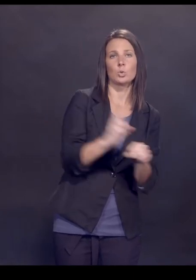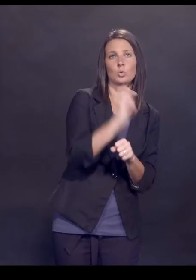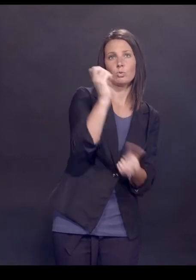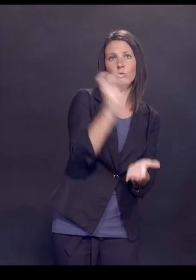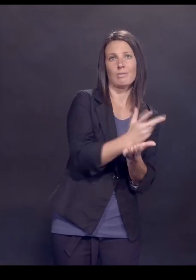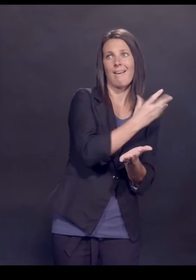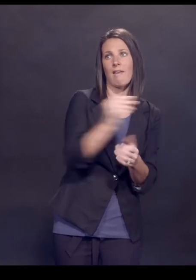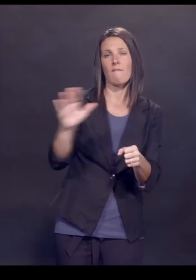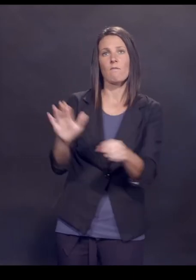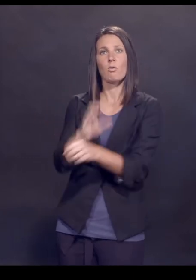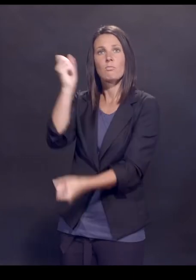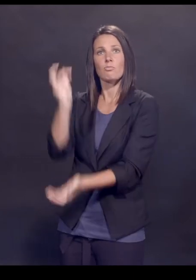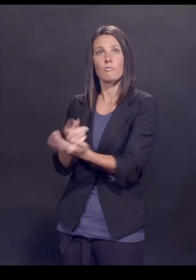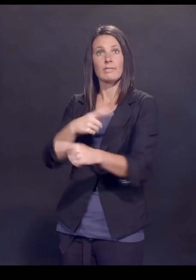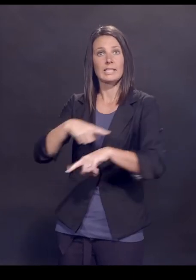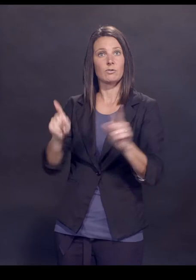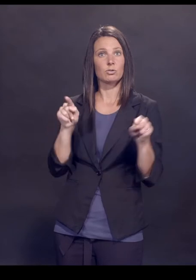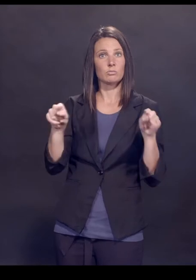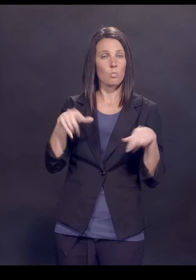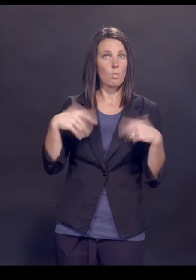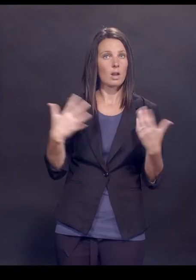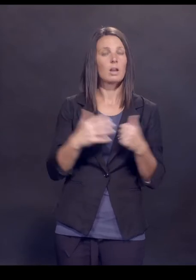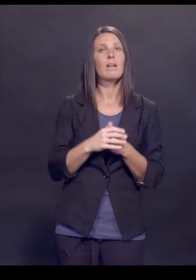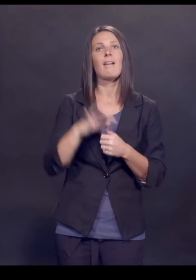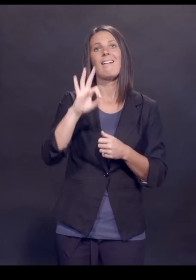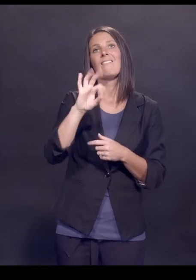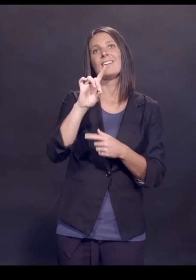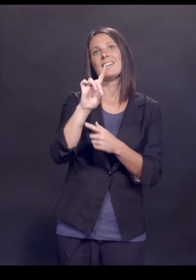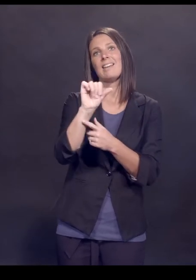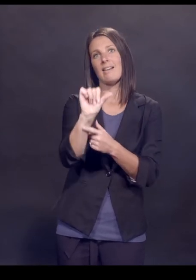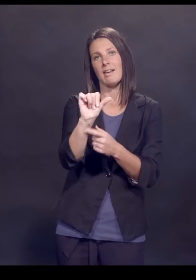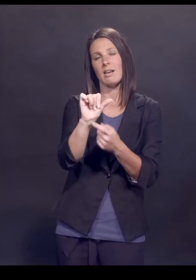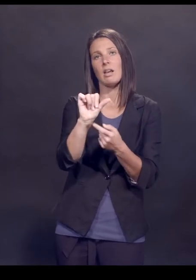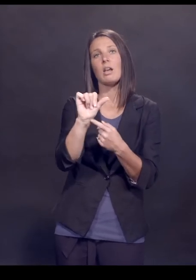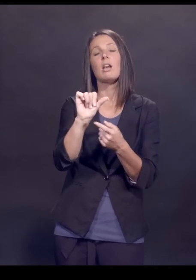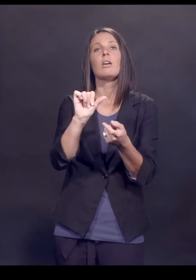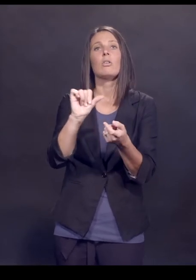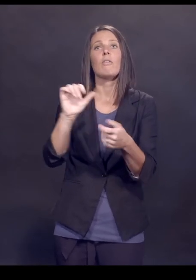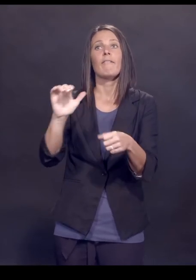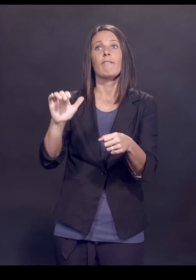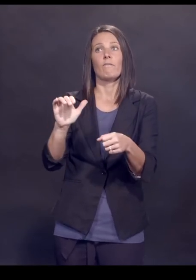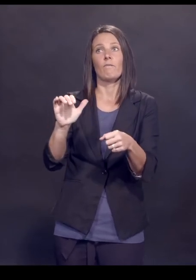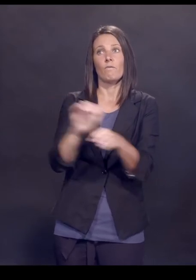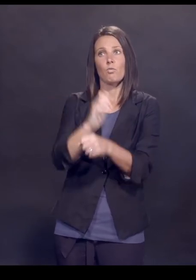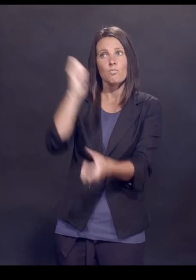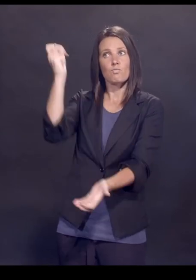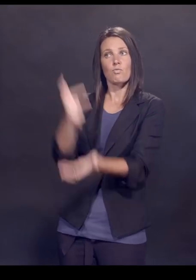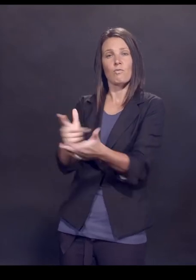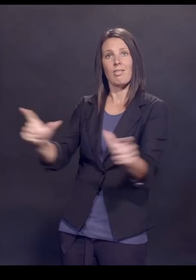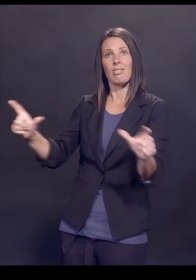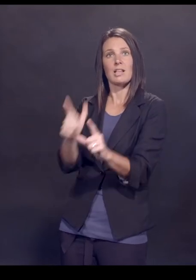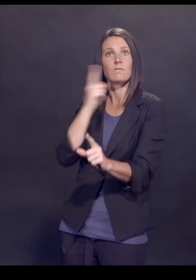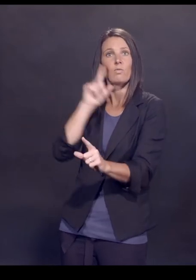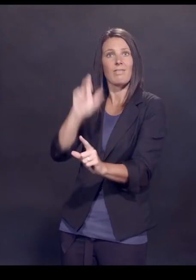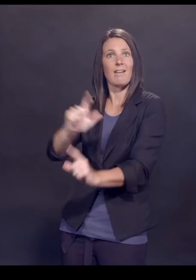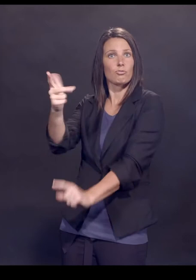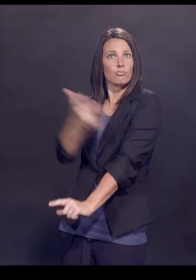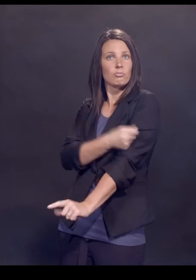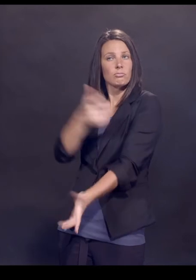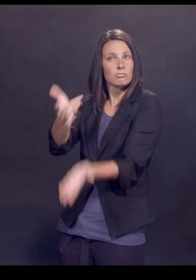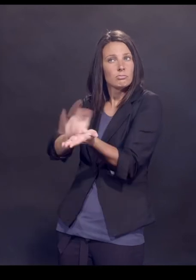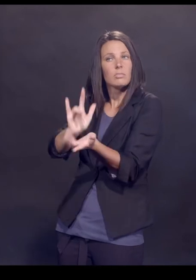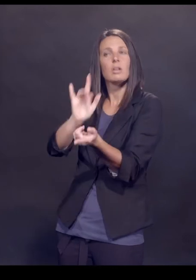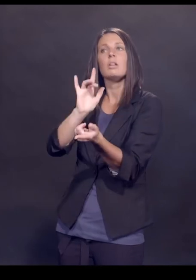and full approval is that the FDA, when they fully license a drug, doesn't just license the product.